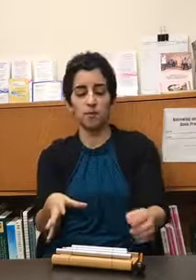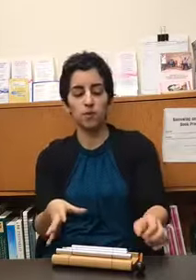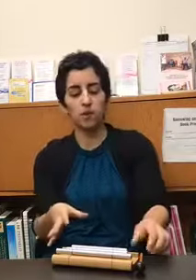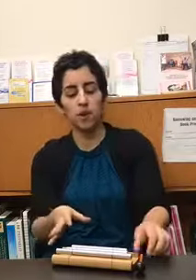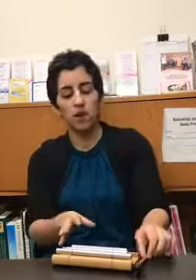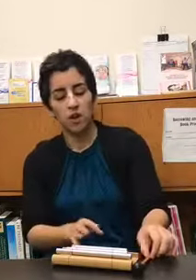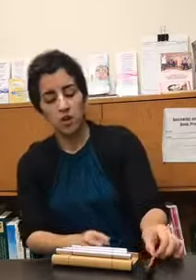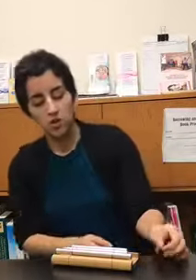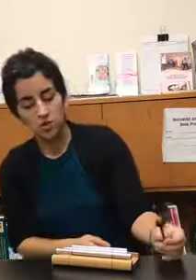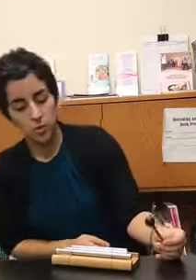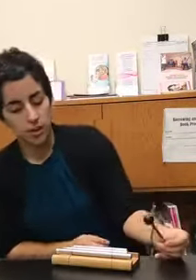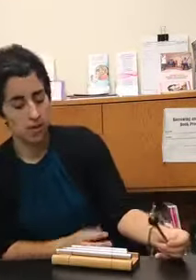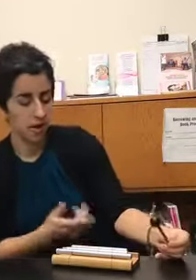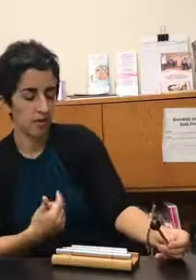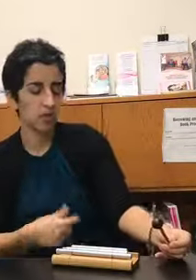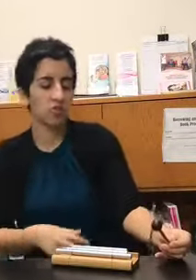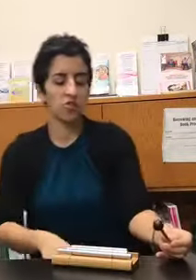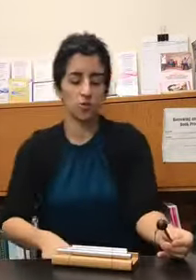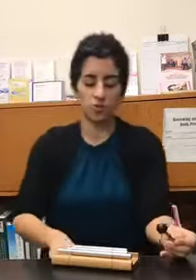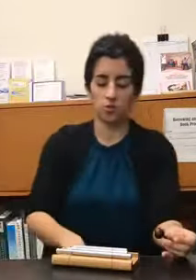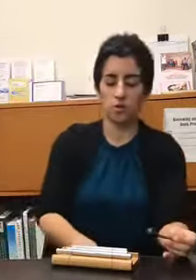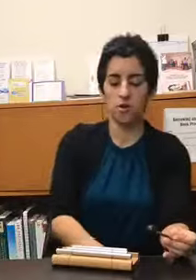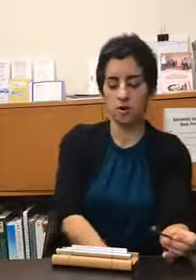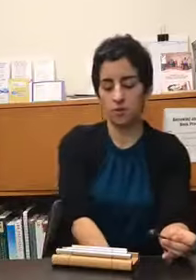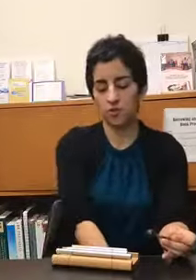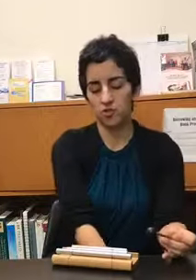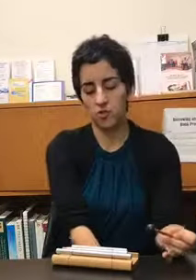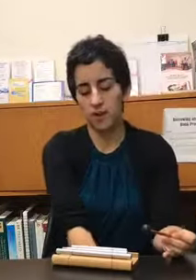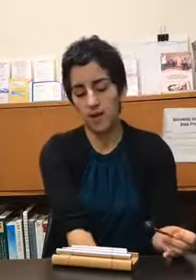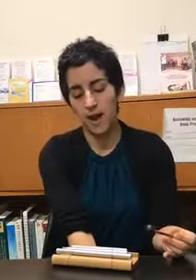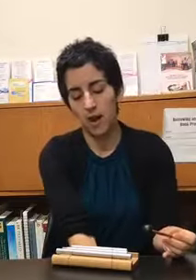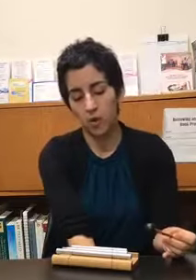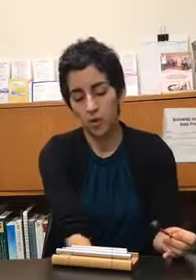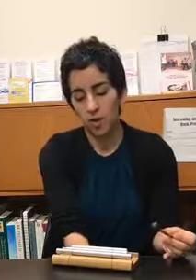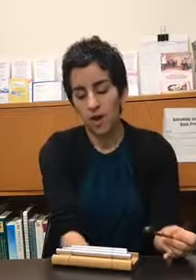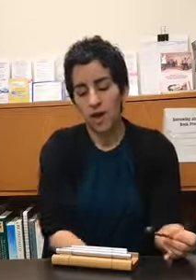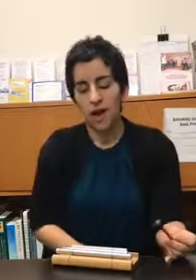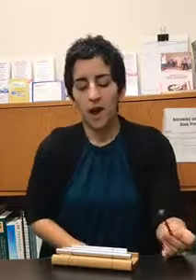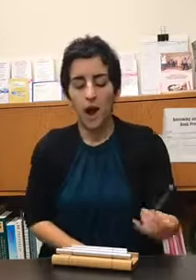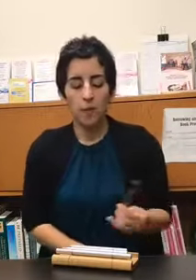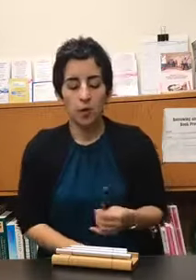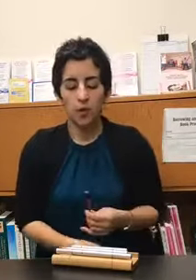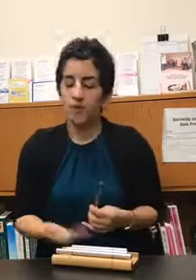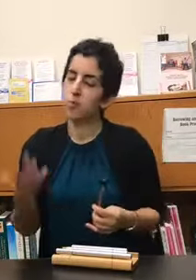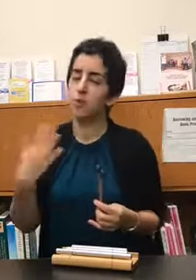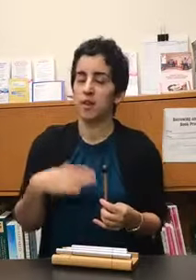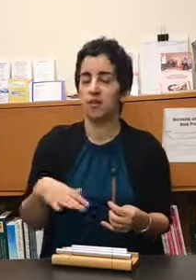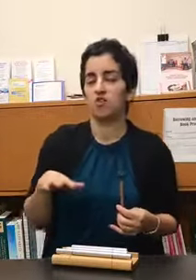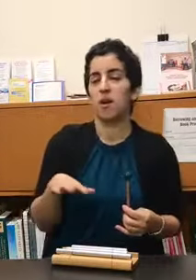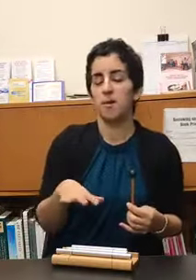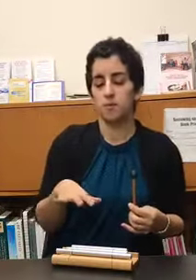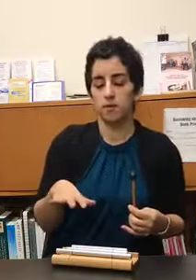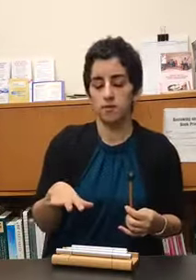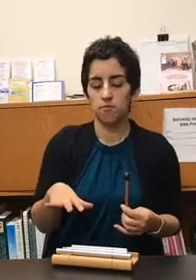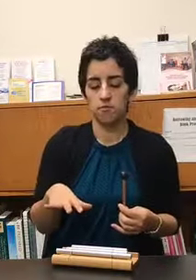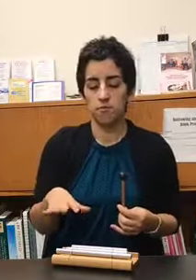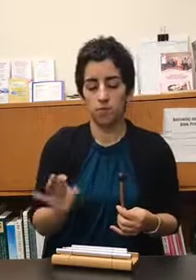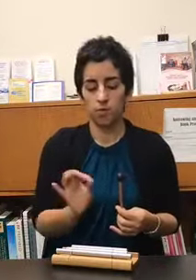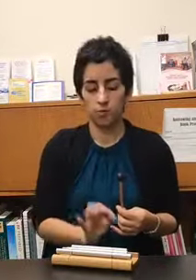so actually i'll just do a short experiential right now i'm going to play the chimes three